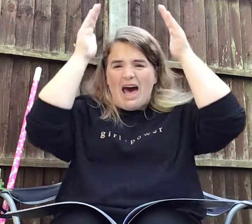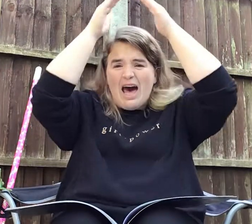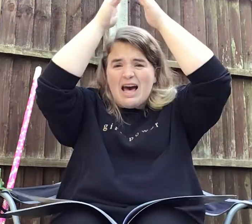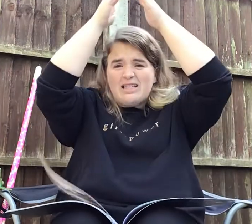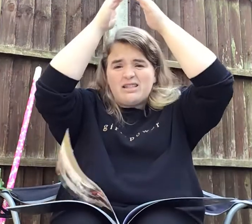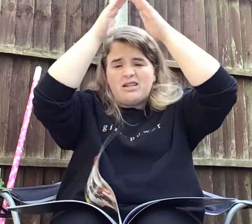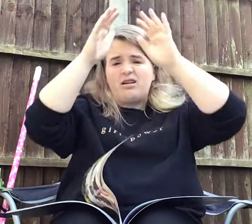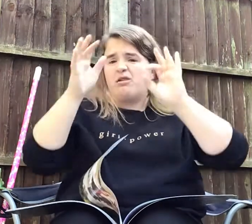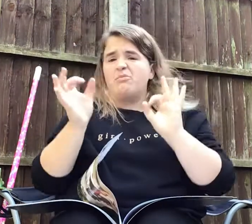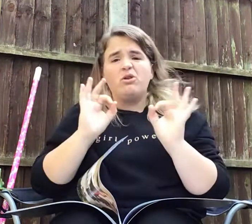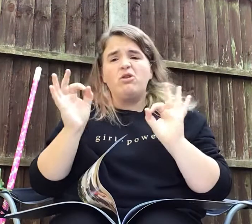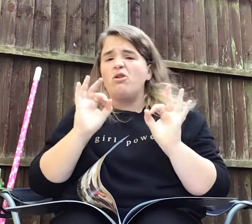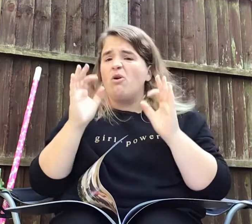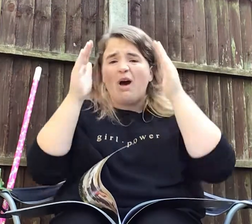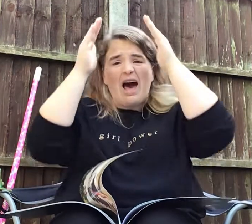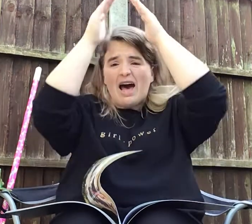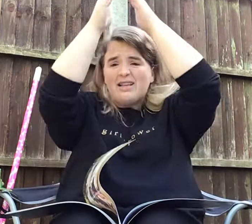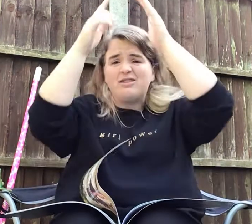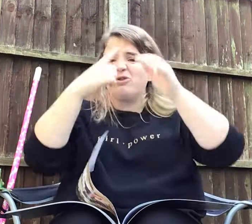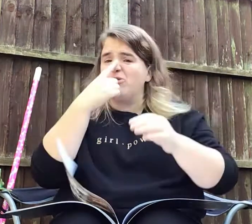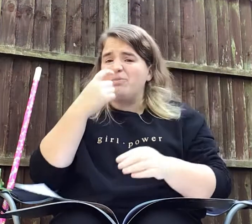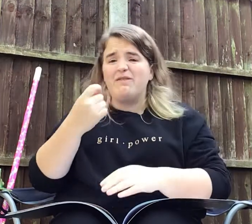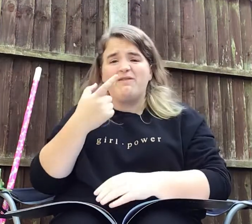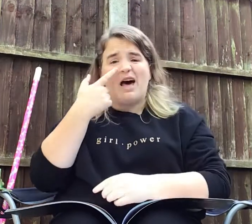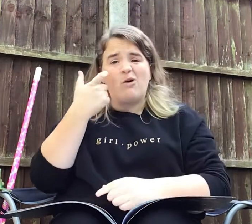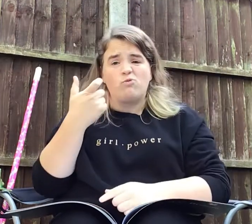hat but no hat could be found.